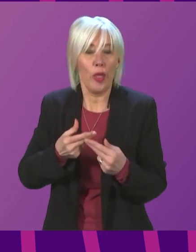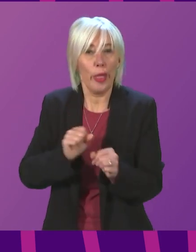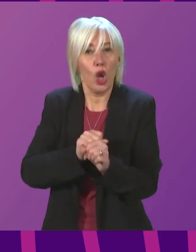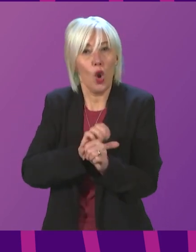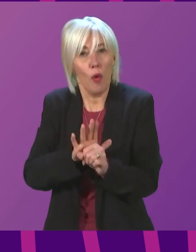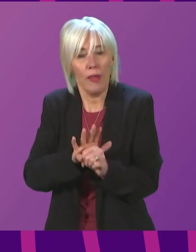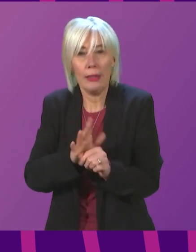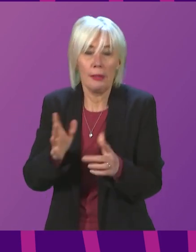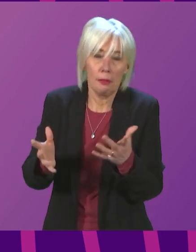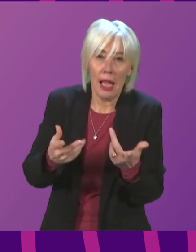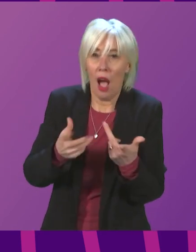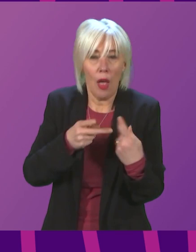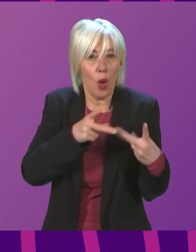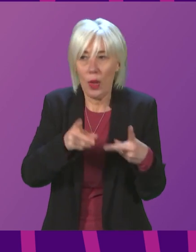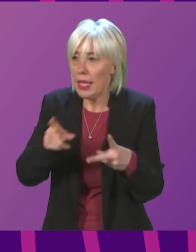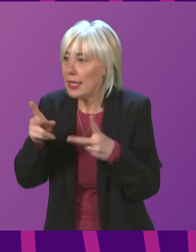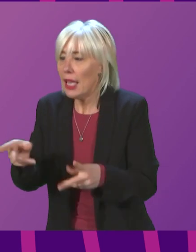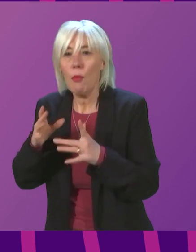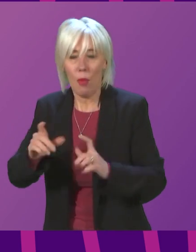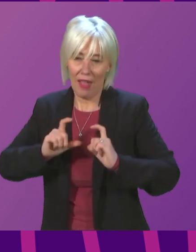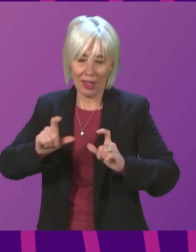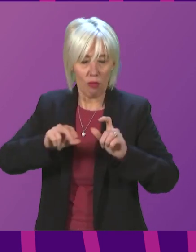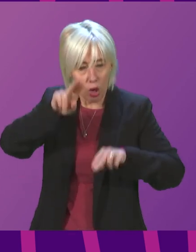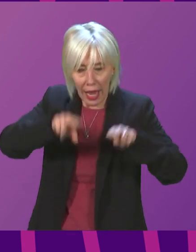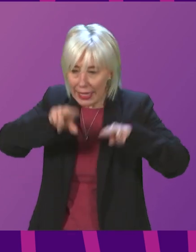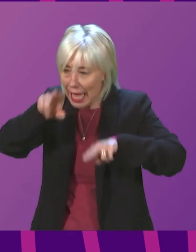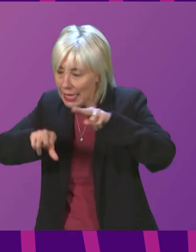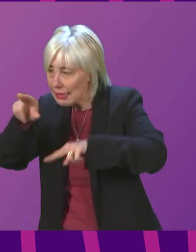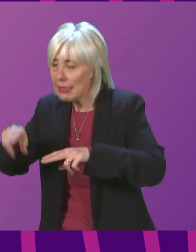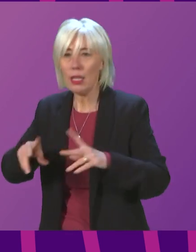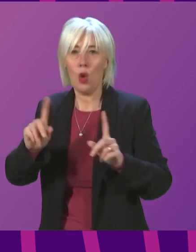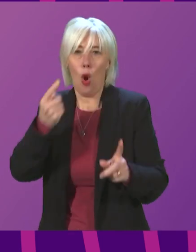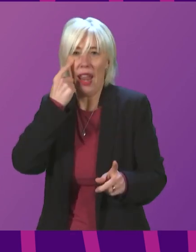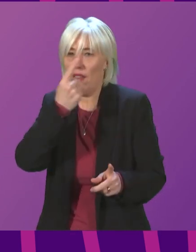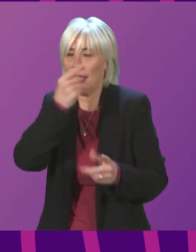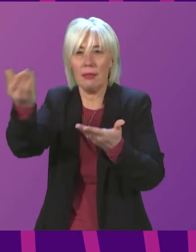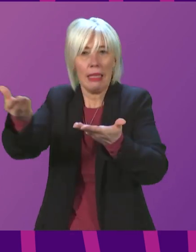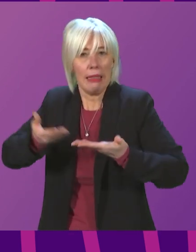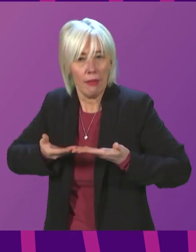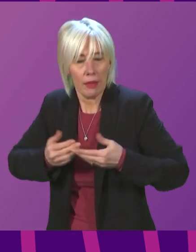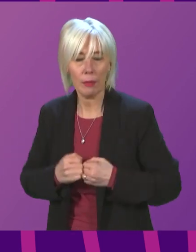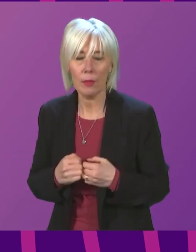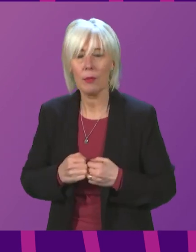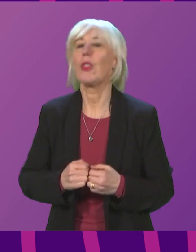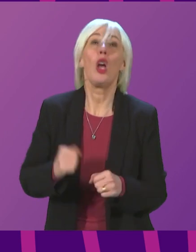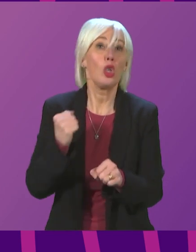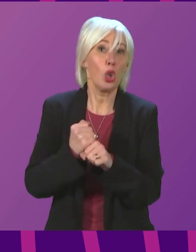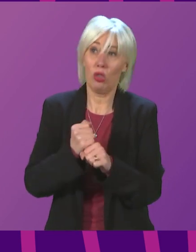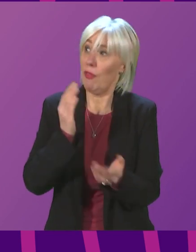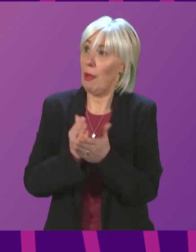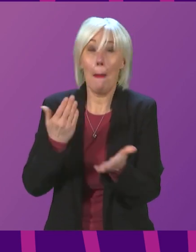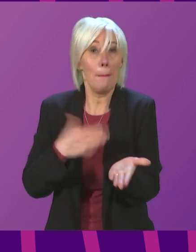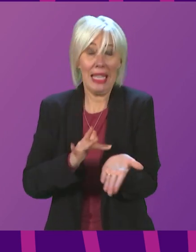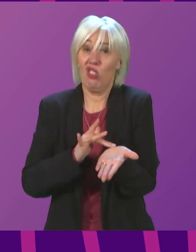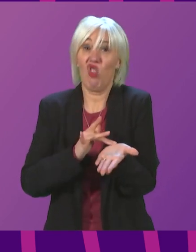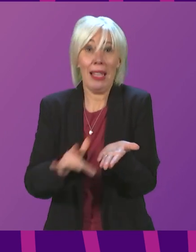greater and greater way. But we need to continue to assess these things based on the evidence. The government has been totally transparent. We